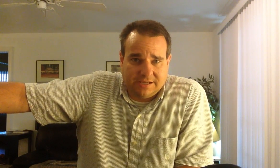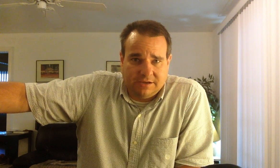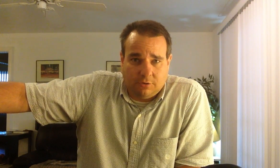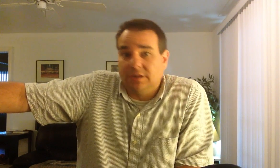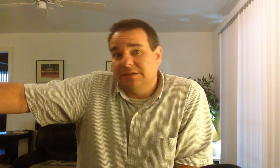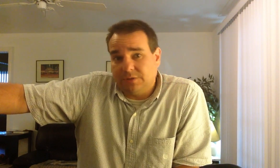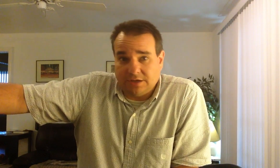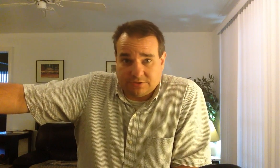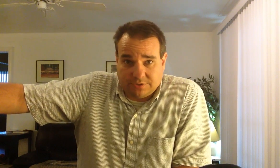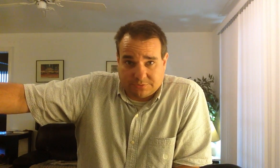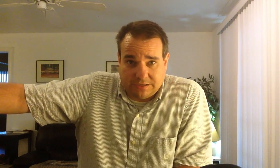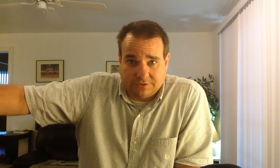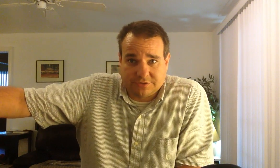or at least plug into real speakers.